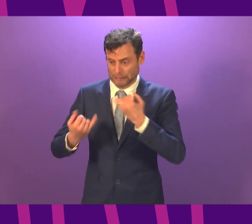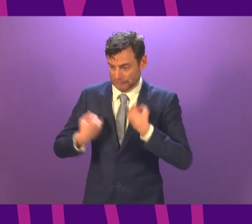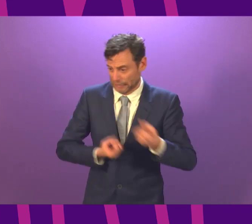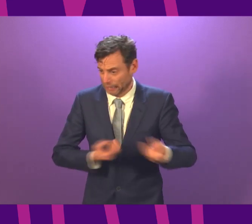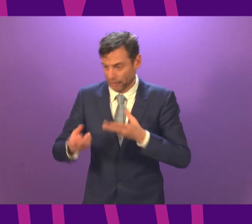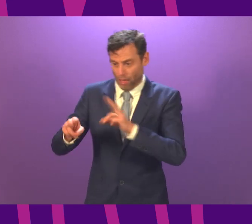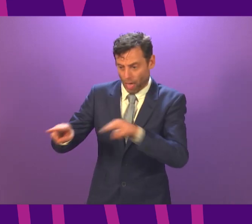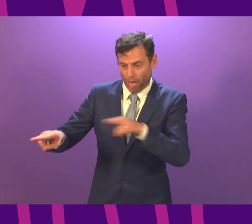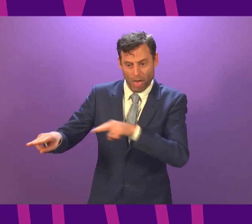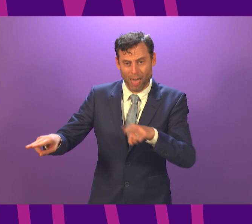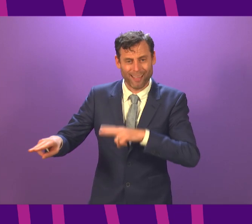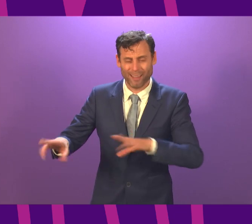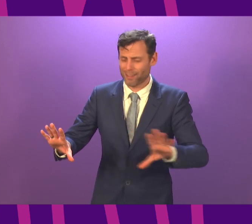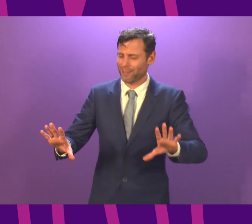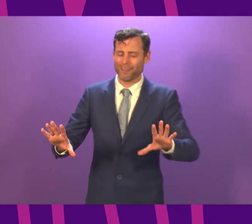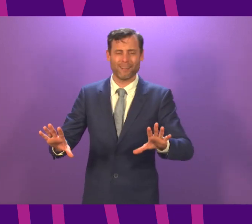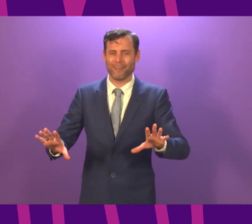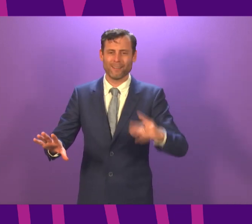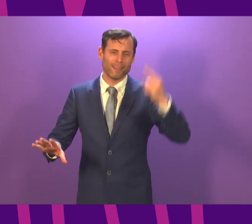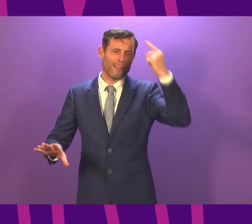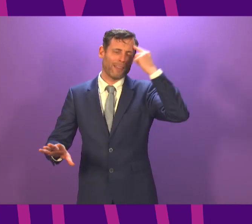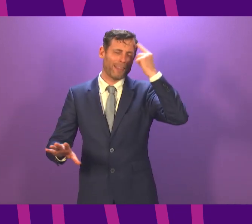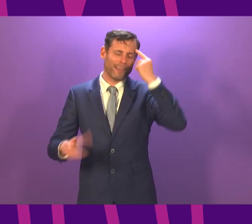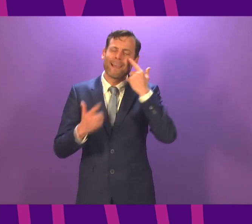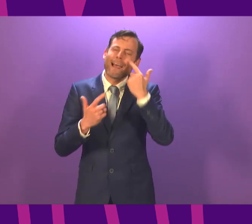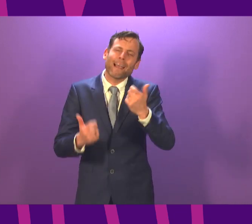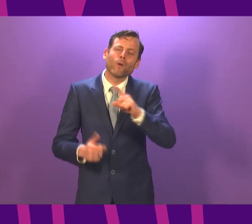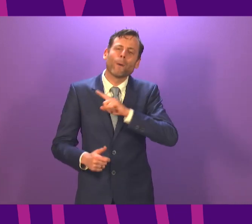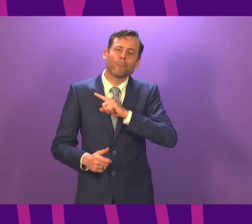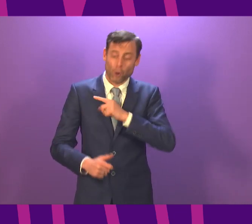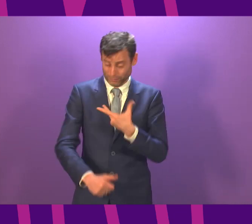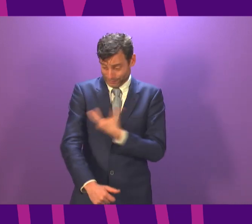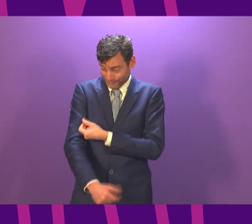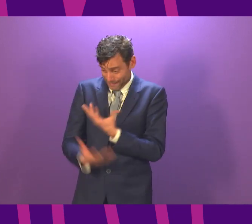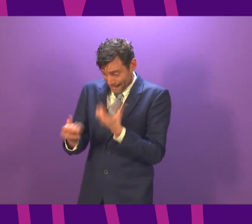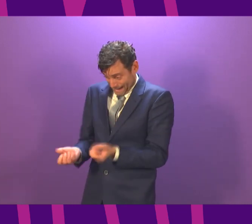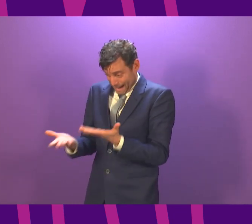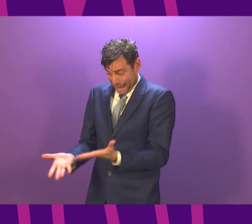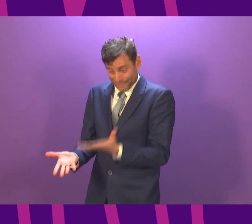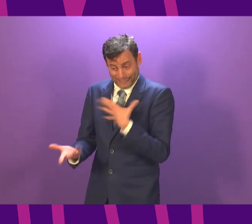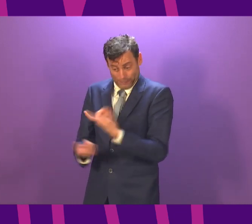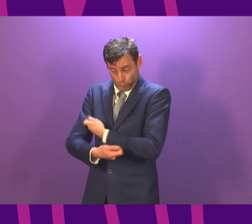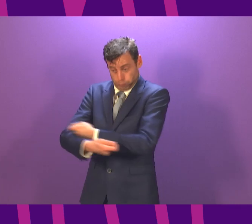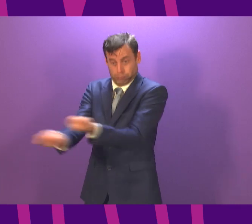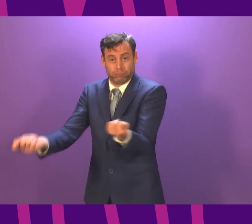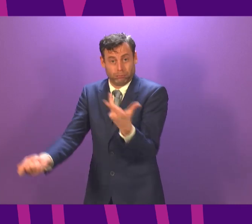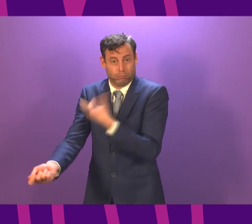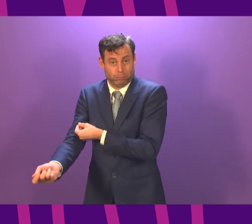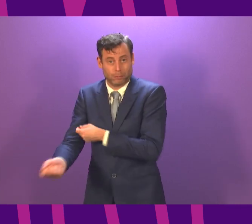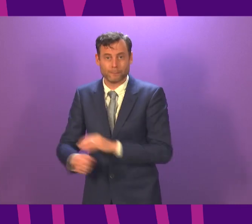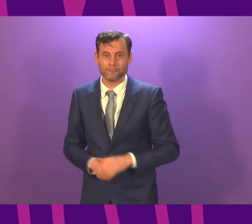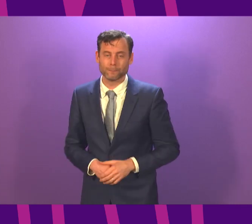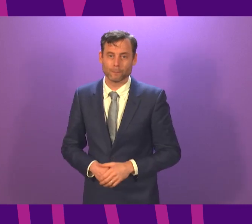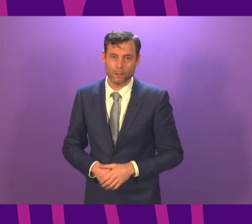new vaccine was within touch and distance for millions of people. I want to ask about child care. There will be more people back at work,